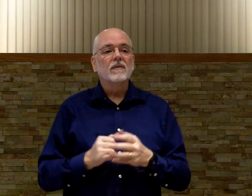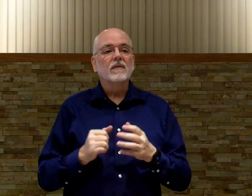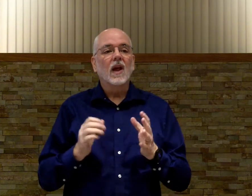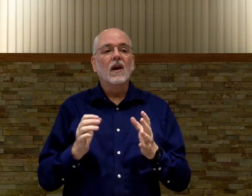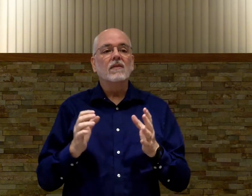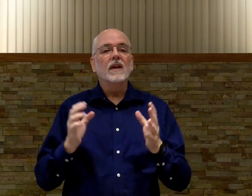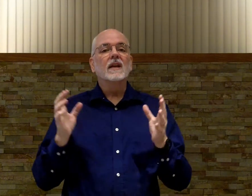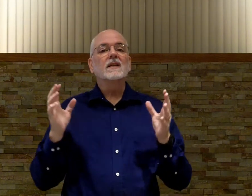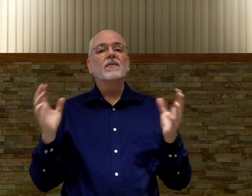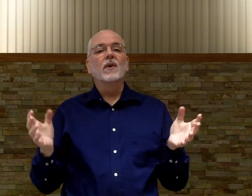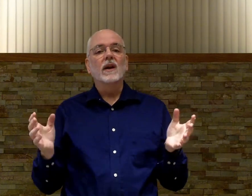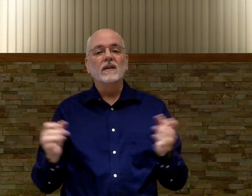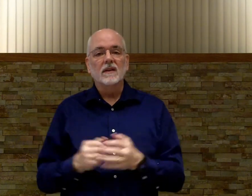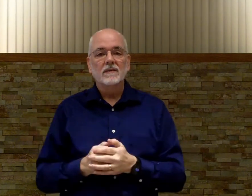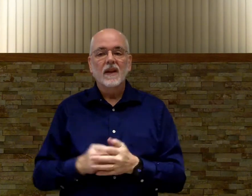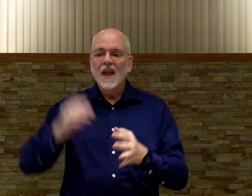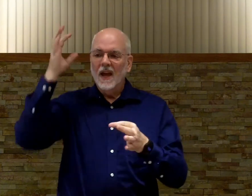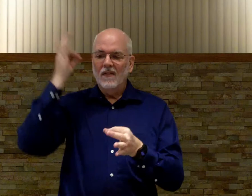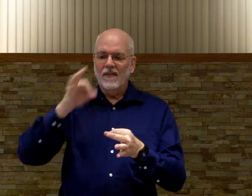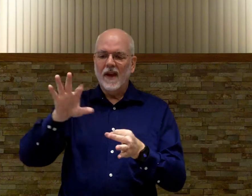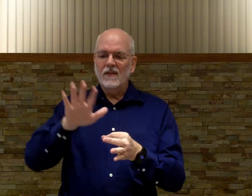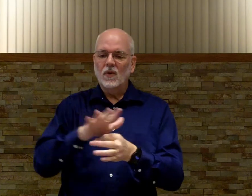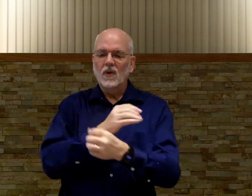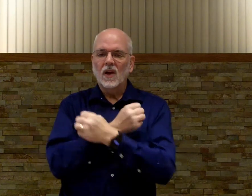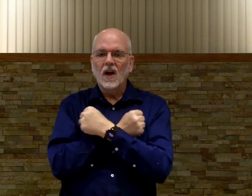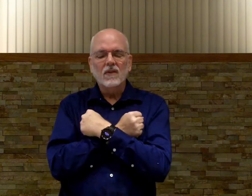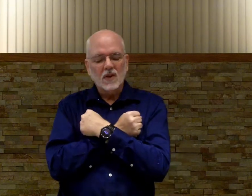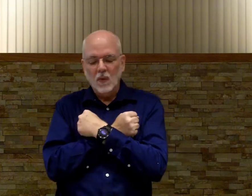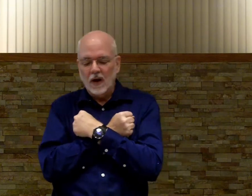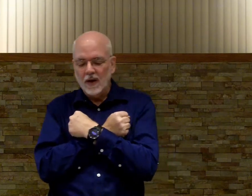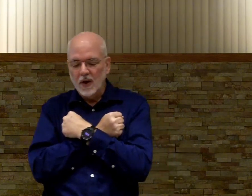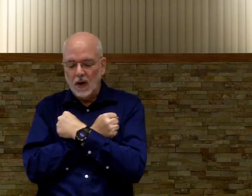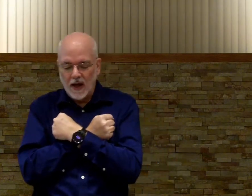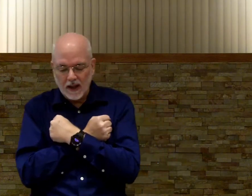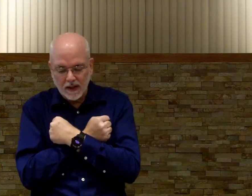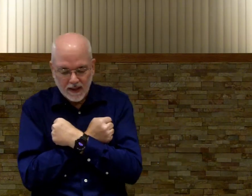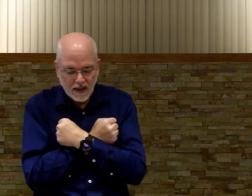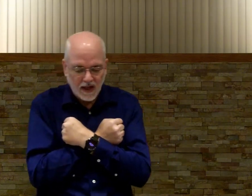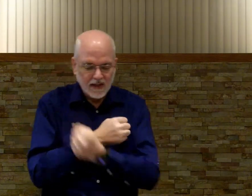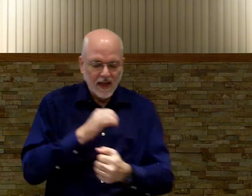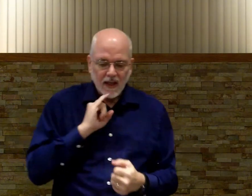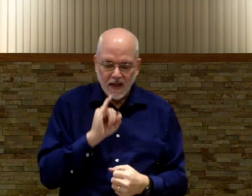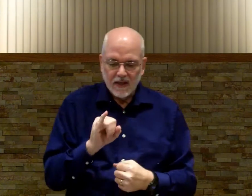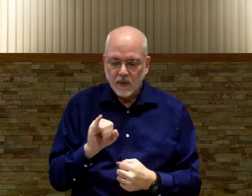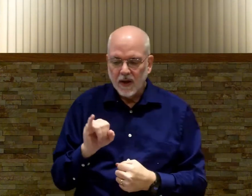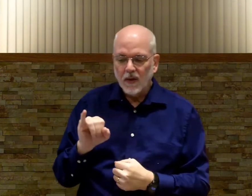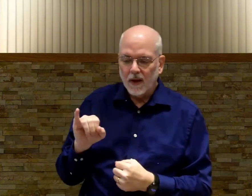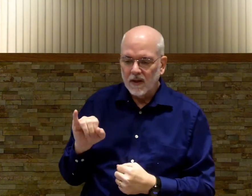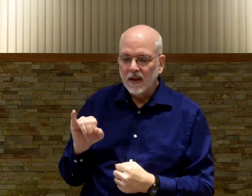love is a friend faithful love we already know a lot of these signs is we know that one